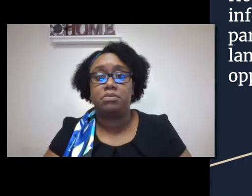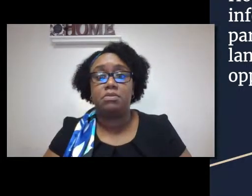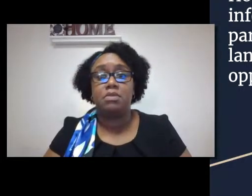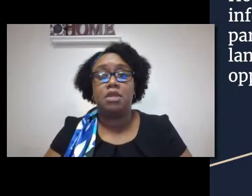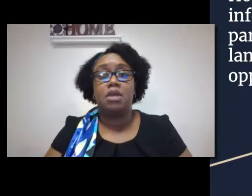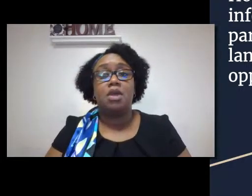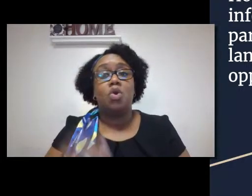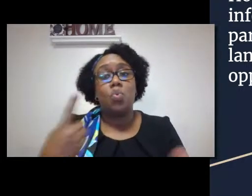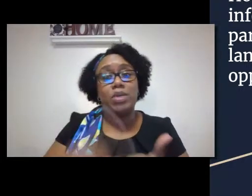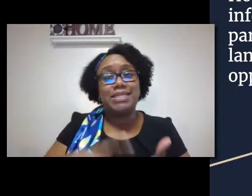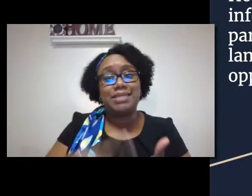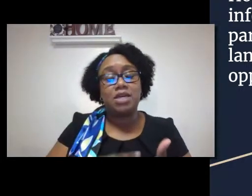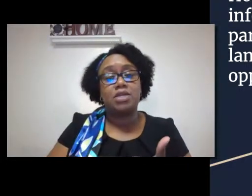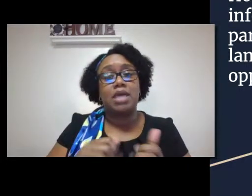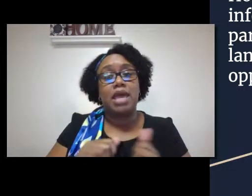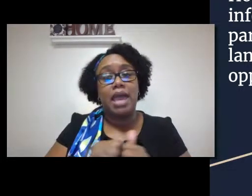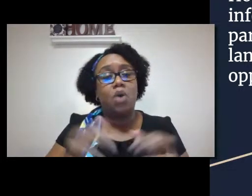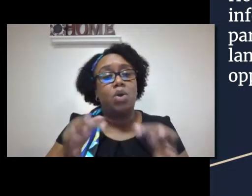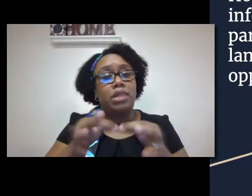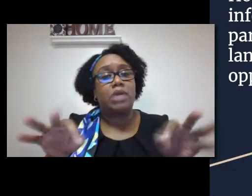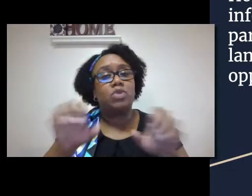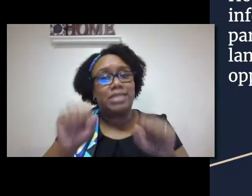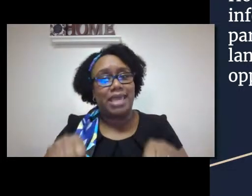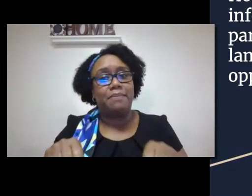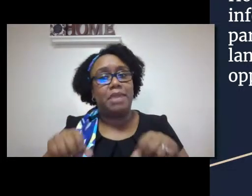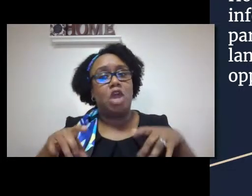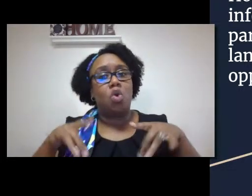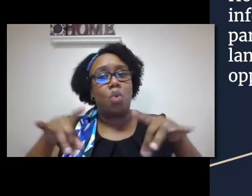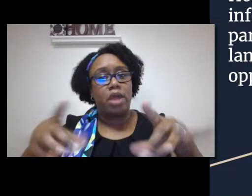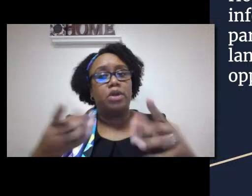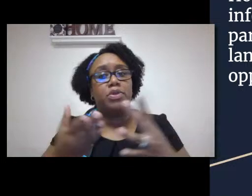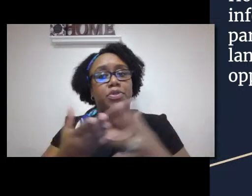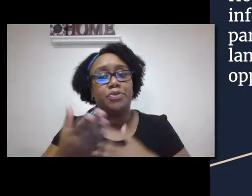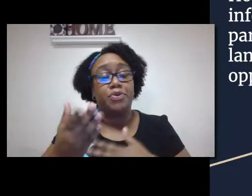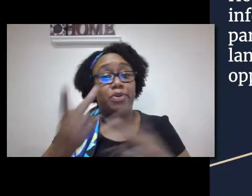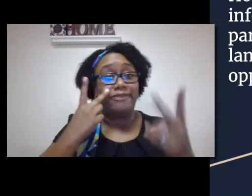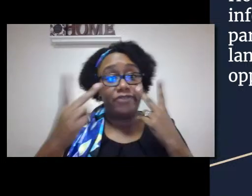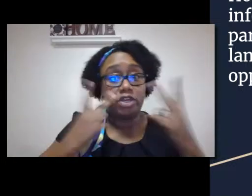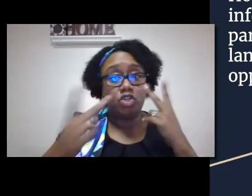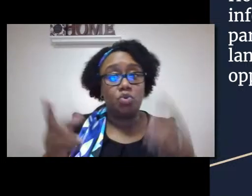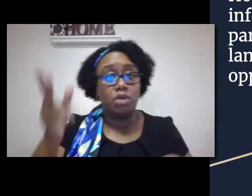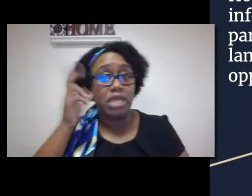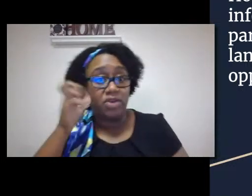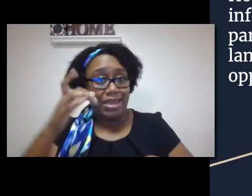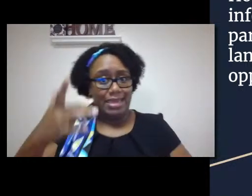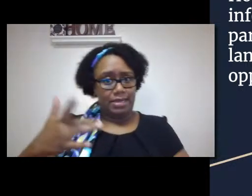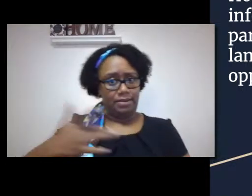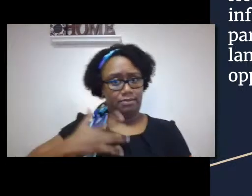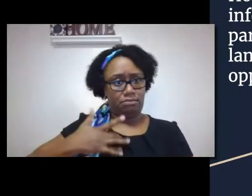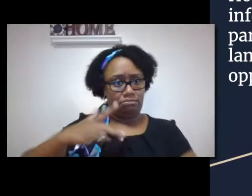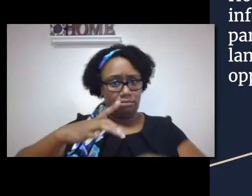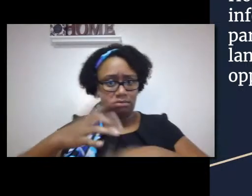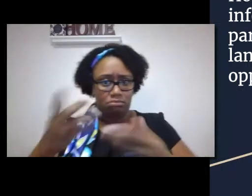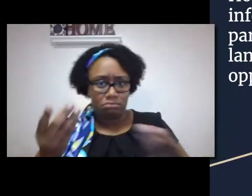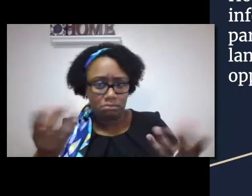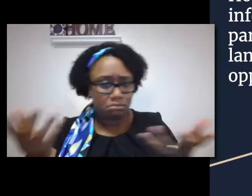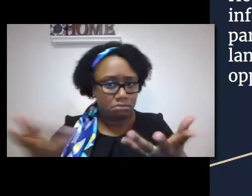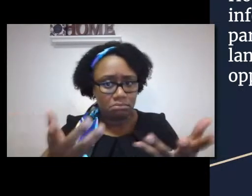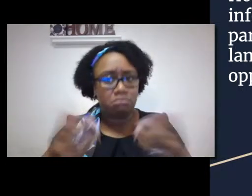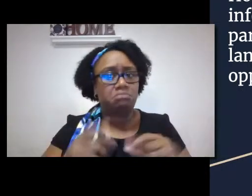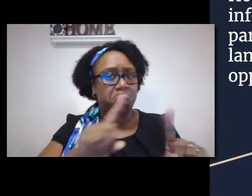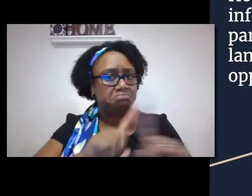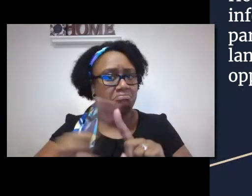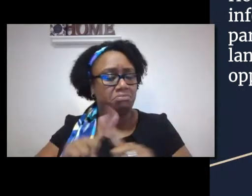That is definitely something that should be included in that conversation. We can also discuss how language can be